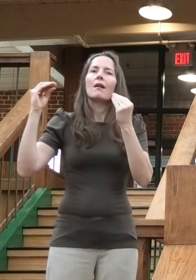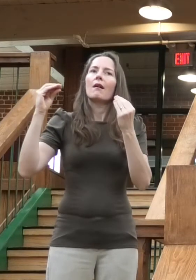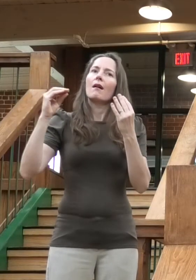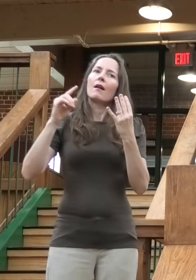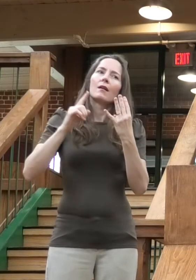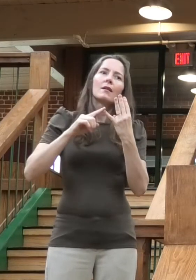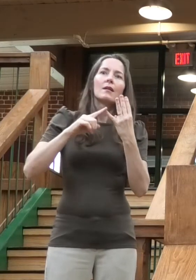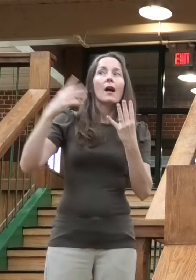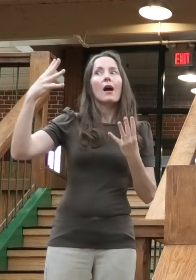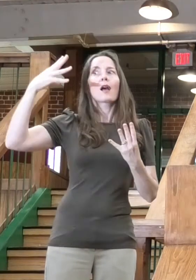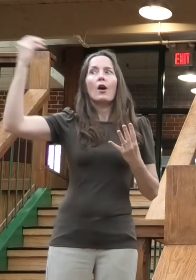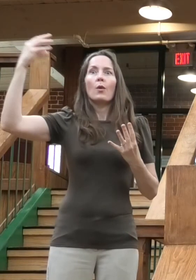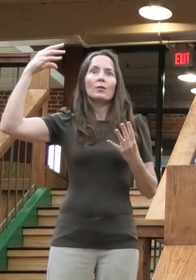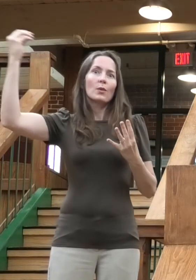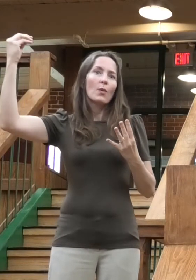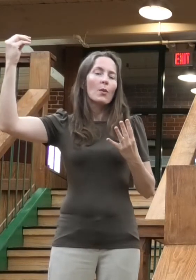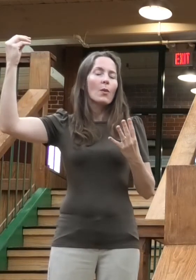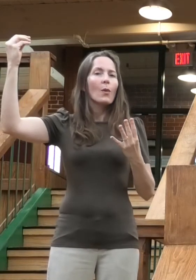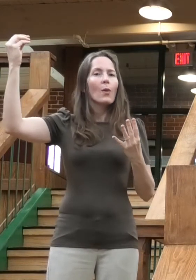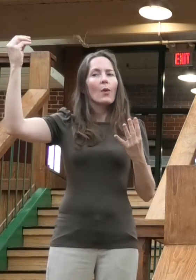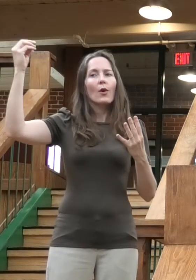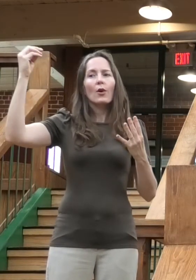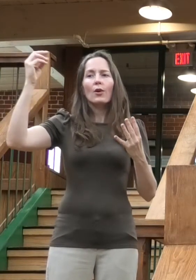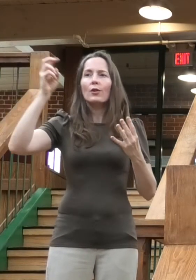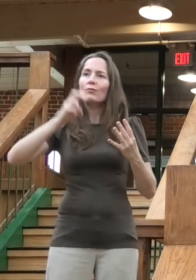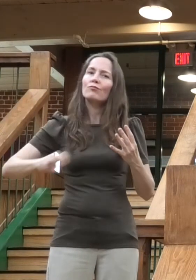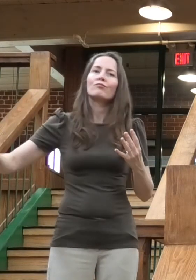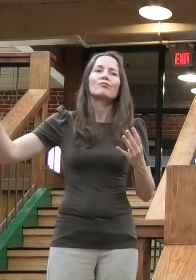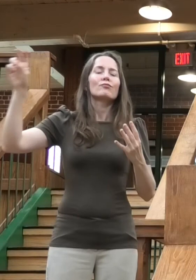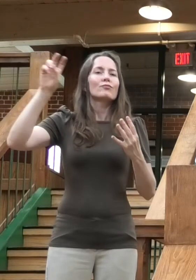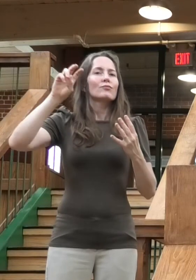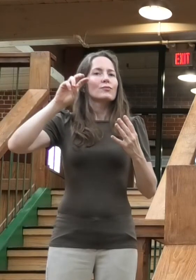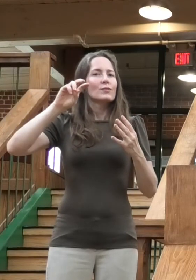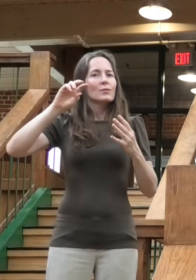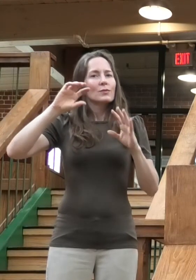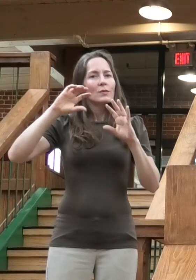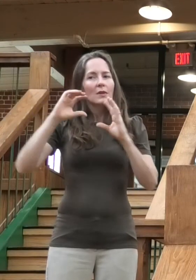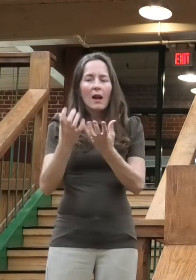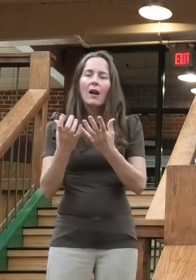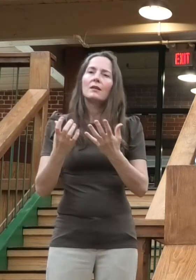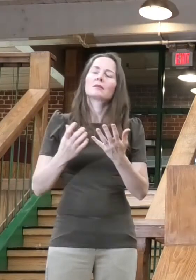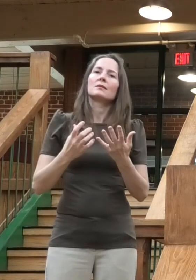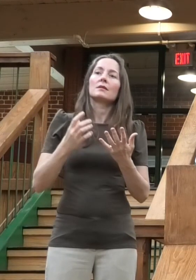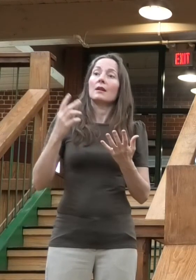banquet hall, hair salon, music studio, and much more.